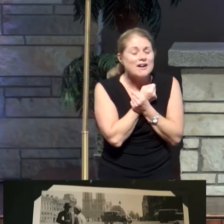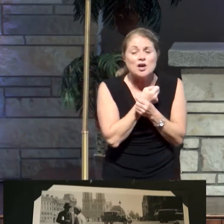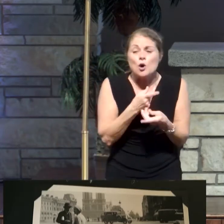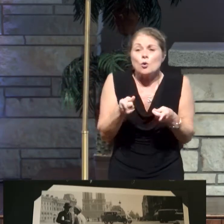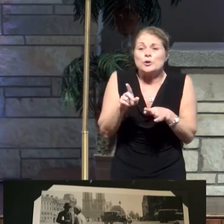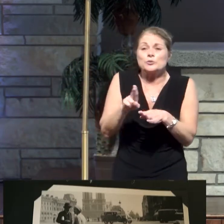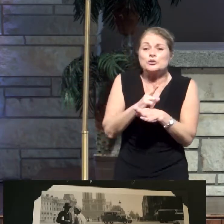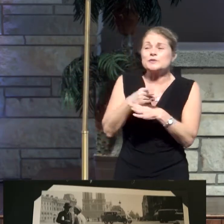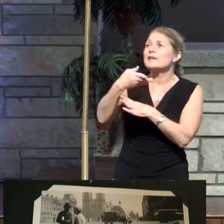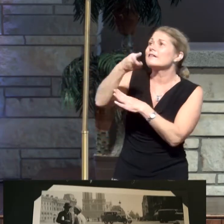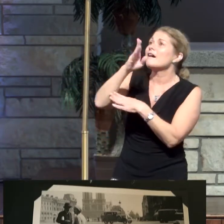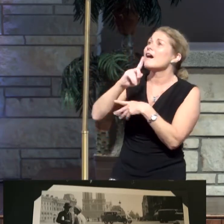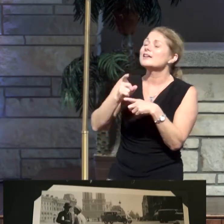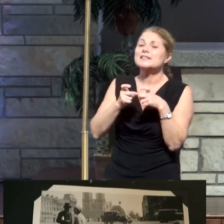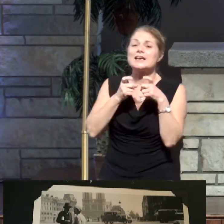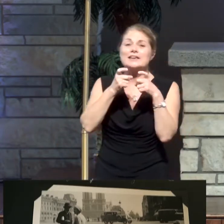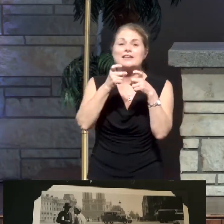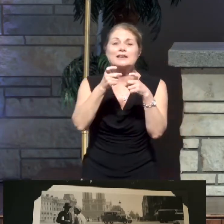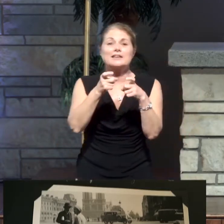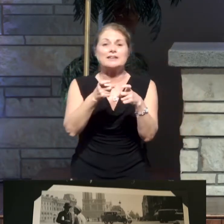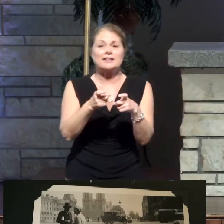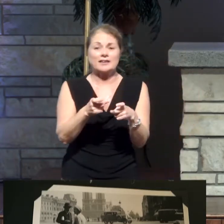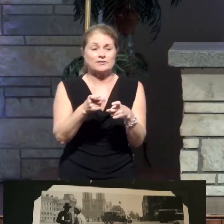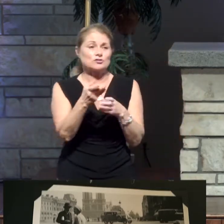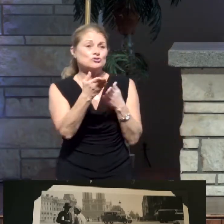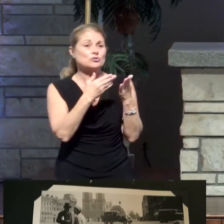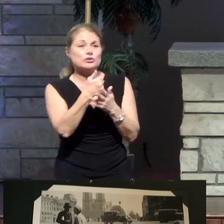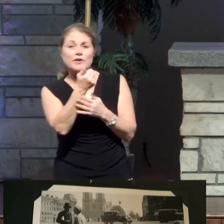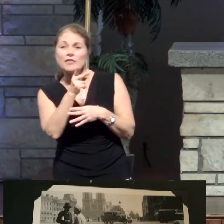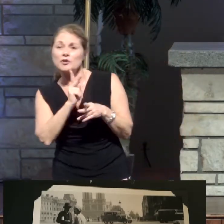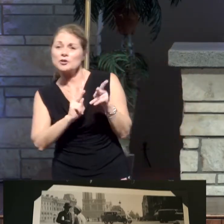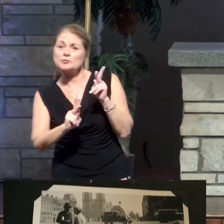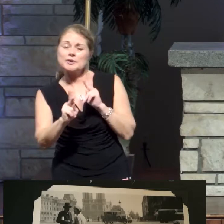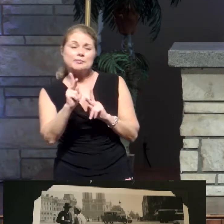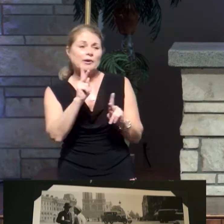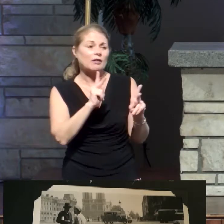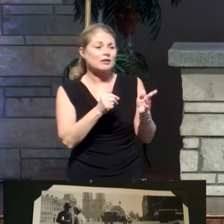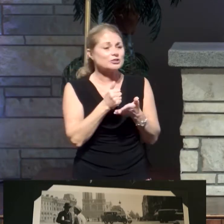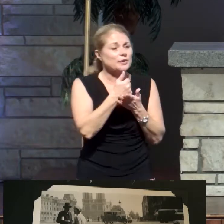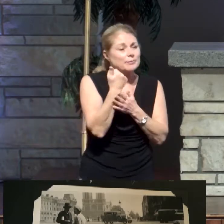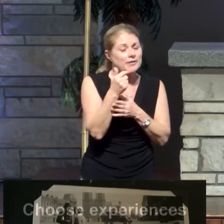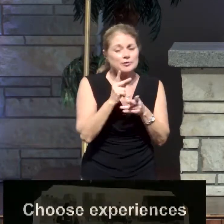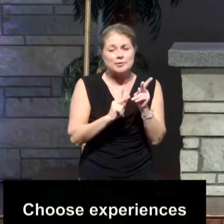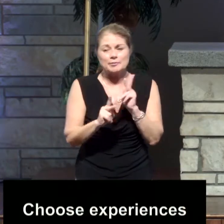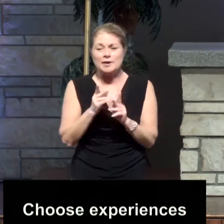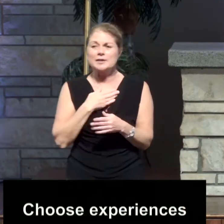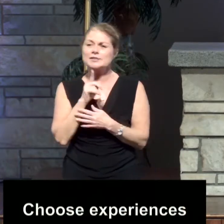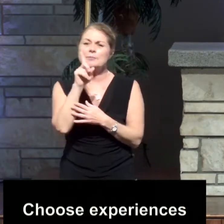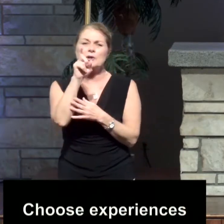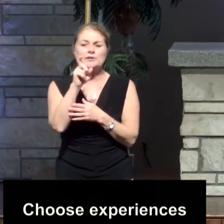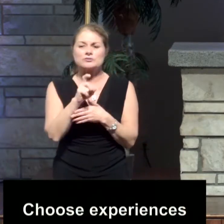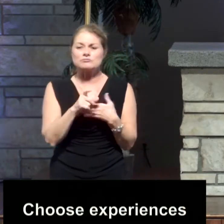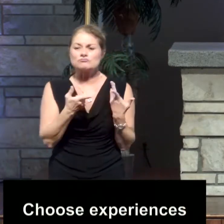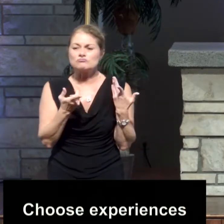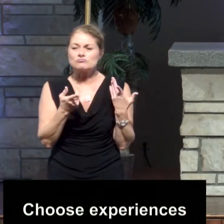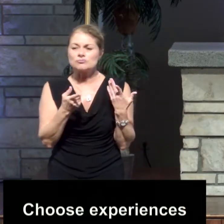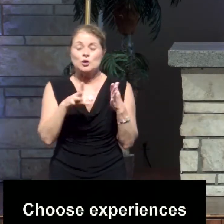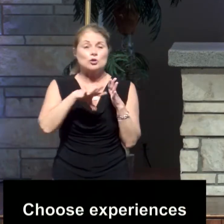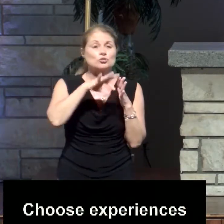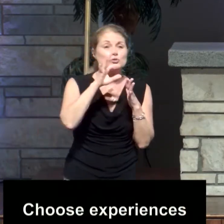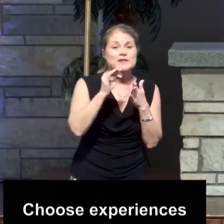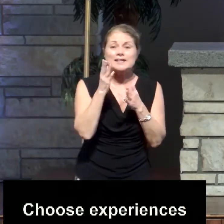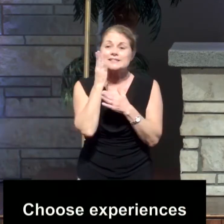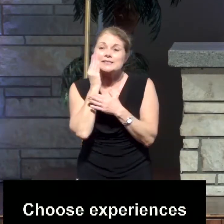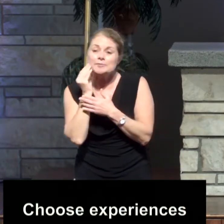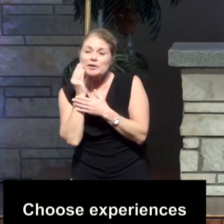God's gifts to serve others, to make a difference in someone else's life. My advice to is this. Choose experience over things.